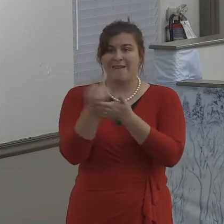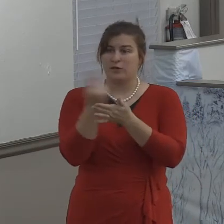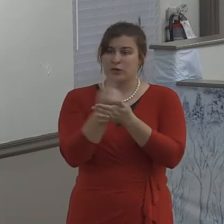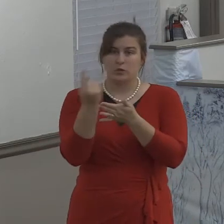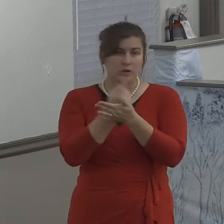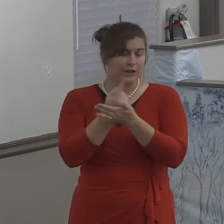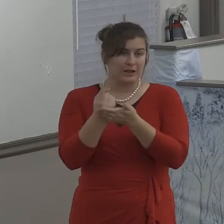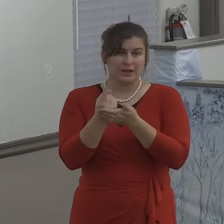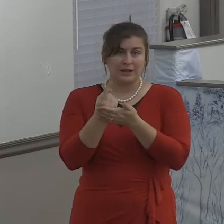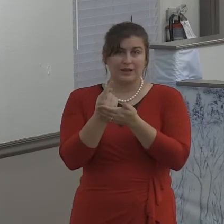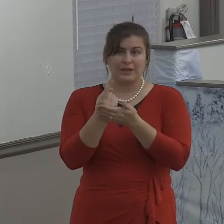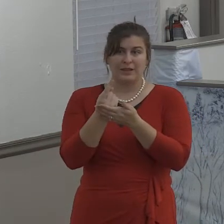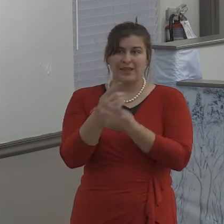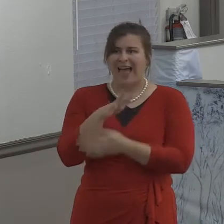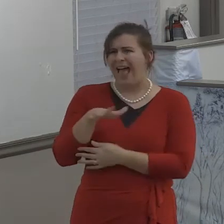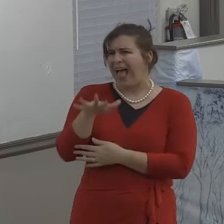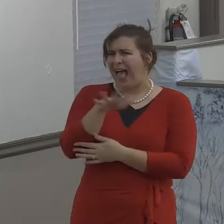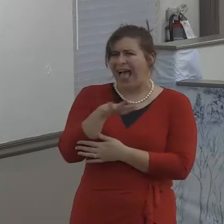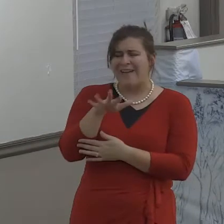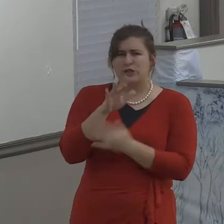Out of all those minutes.